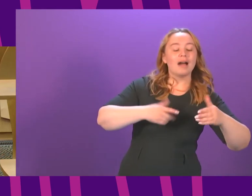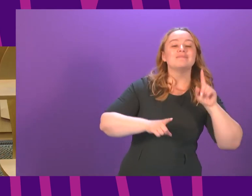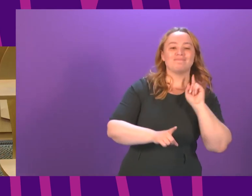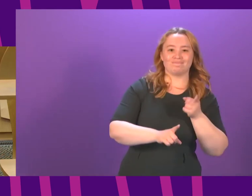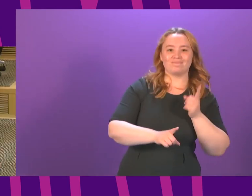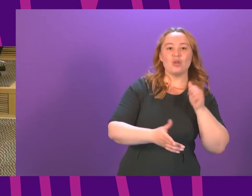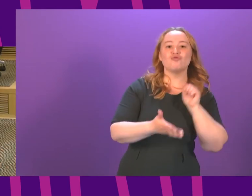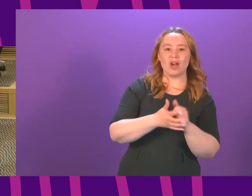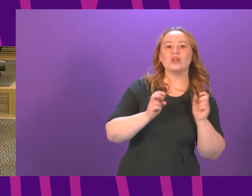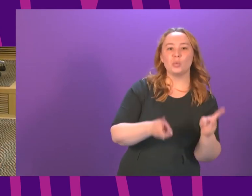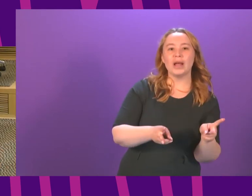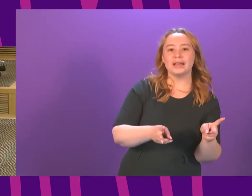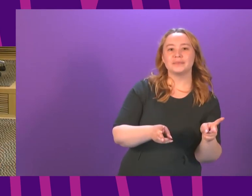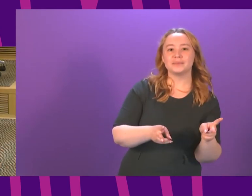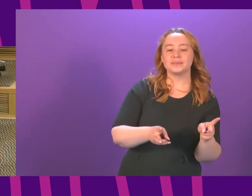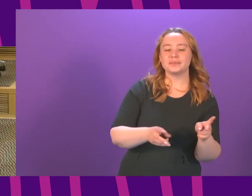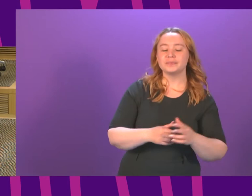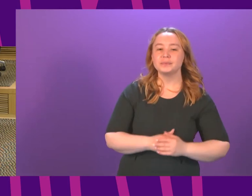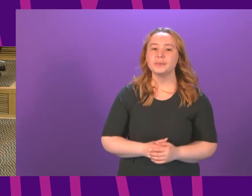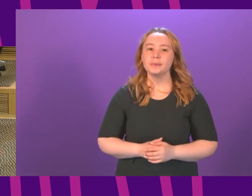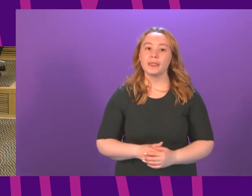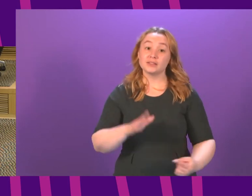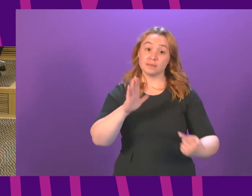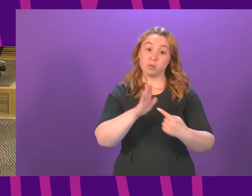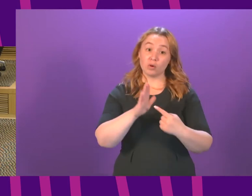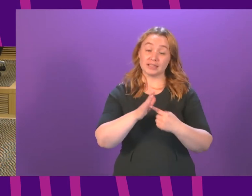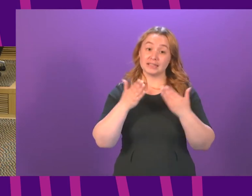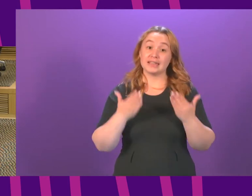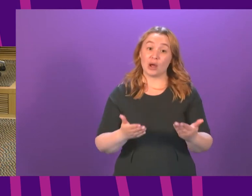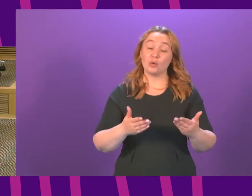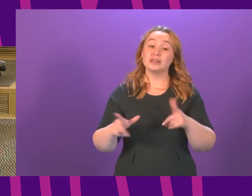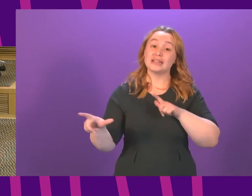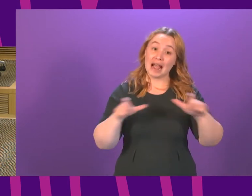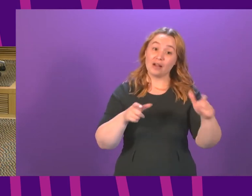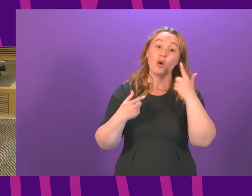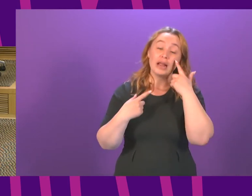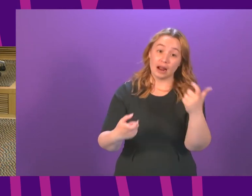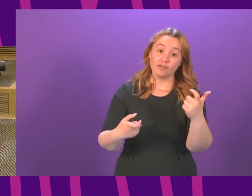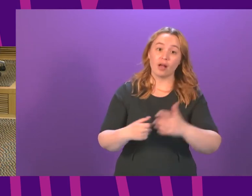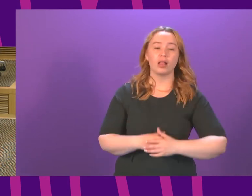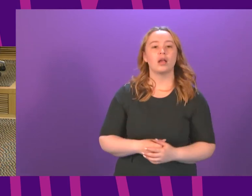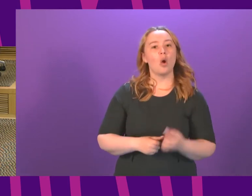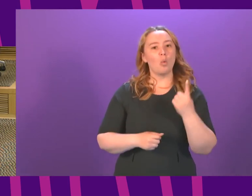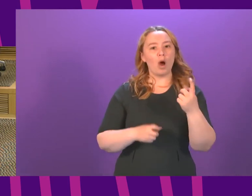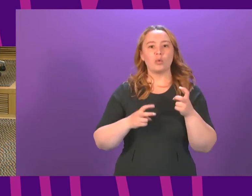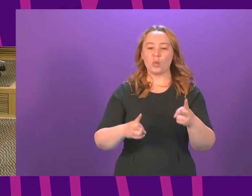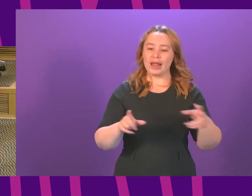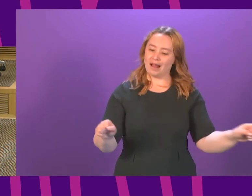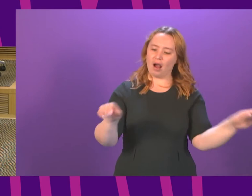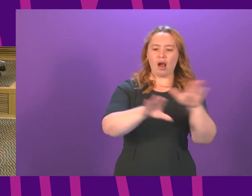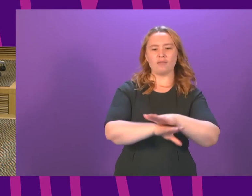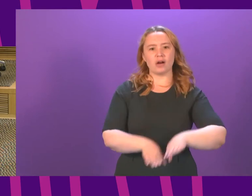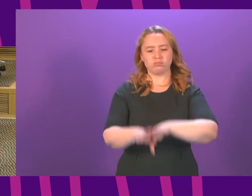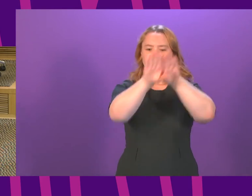or necessary thing to have done and it's important that we do so now. We are not taking a one size fits all if we were taking a